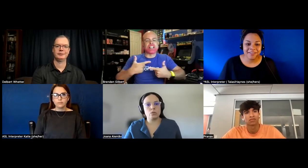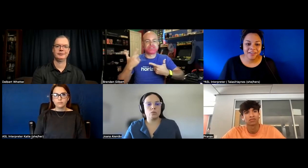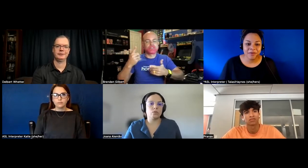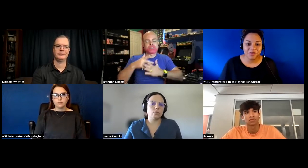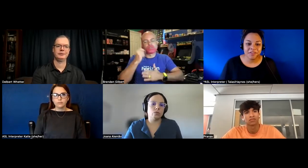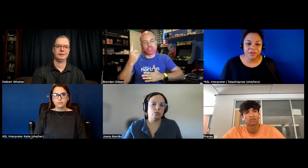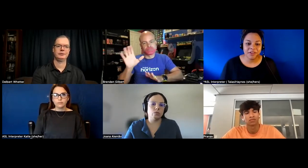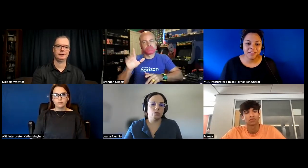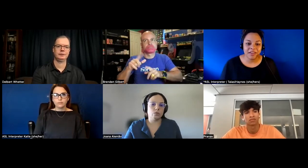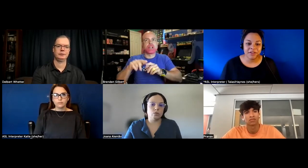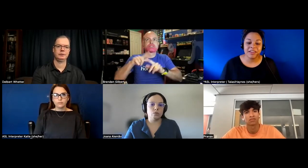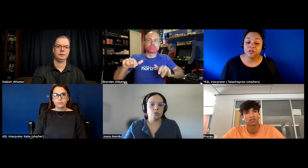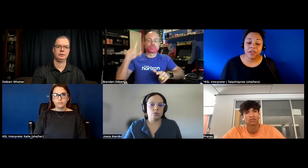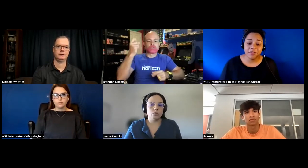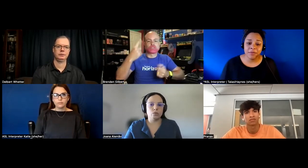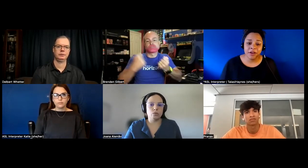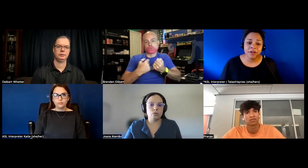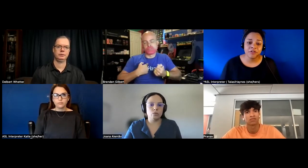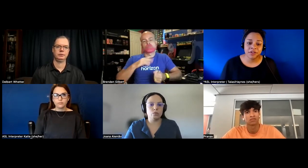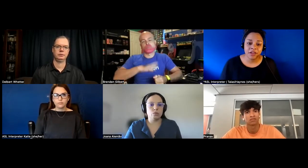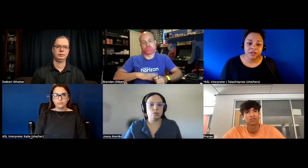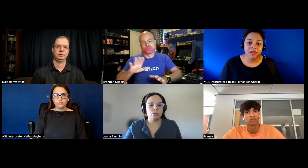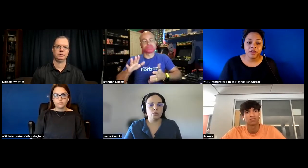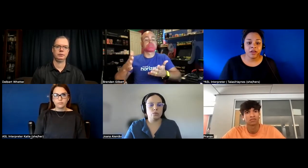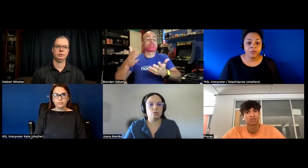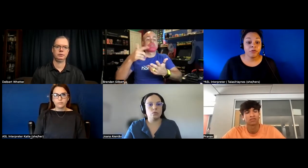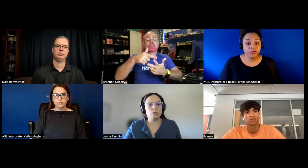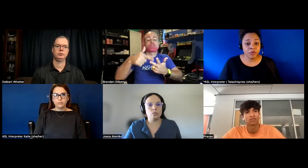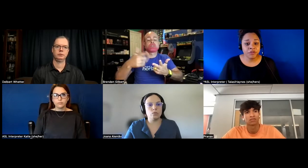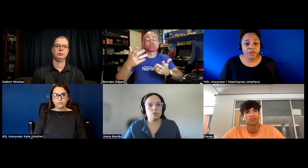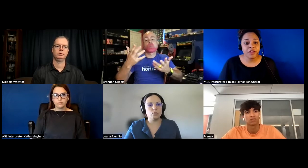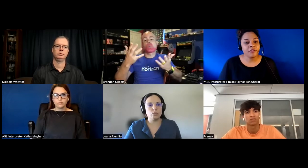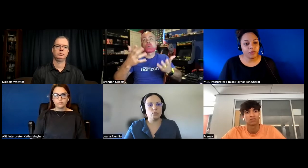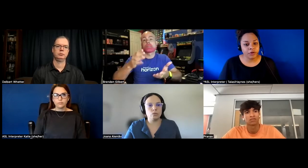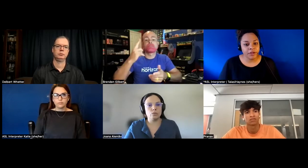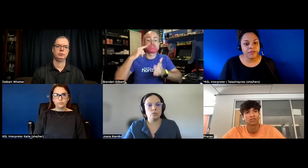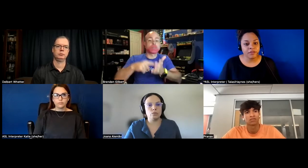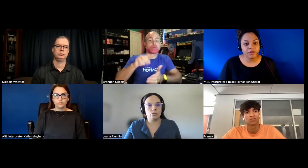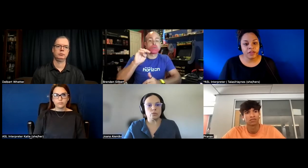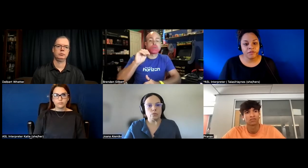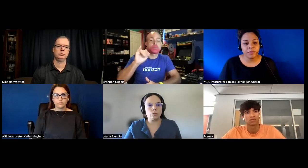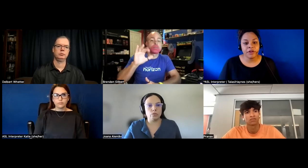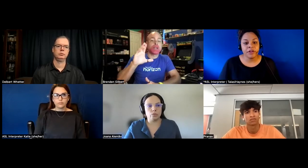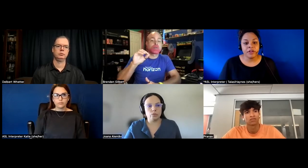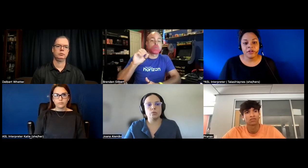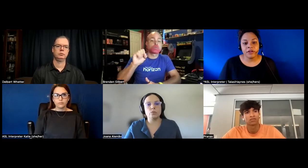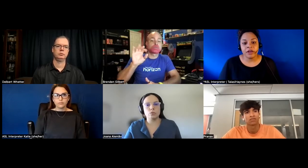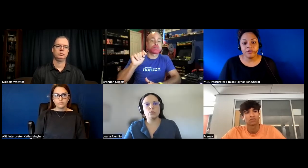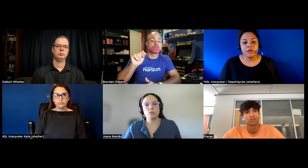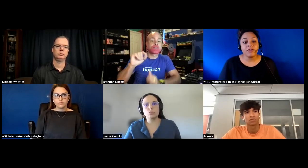with disabilities they have an easier life they might not understand those who do understand they support me and that's a relief but uh you know for